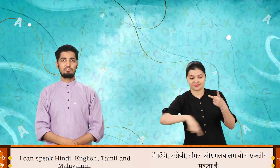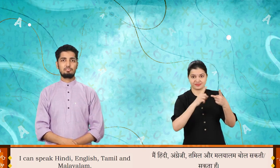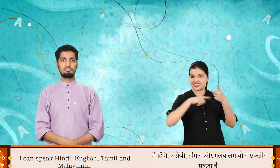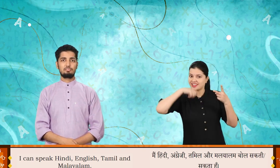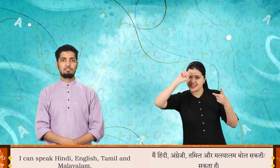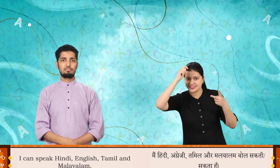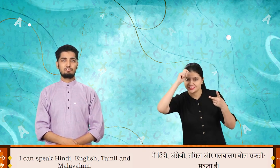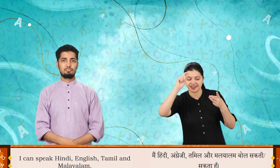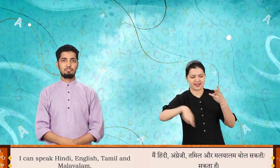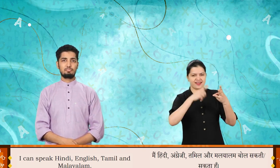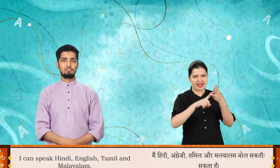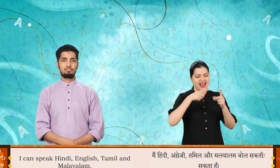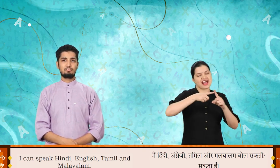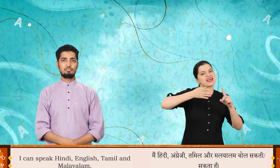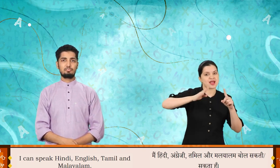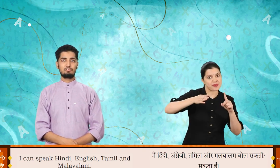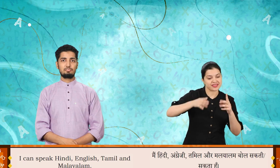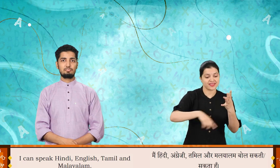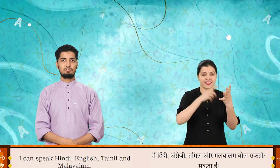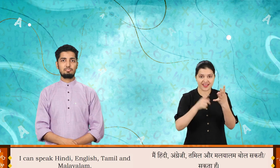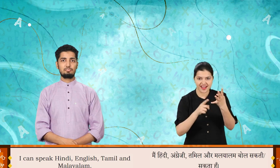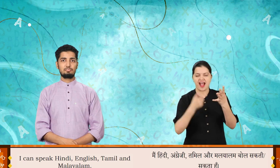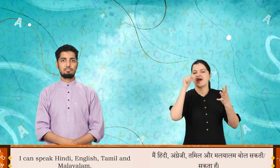English, Tamil and Malayalam.